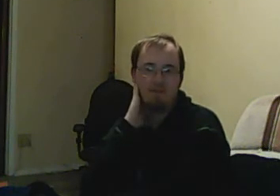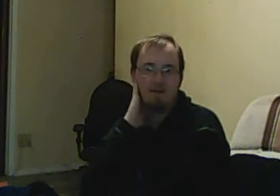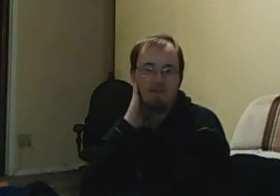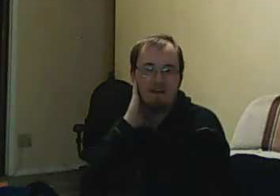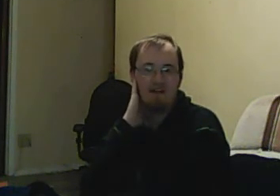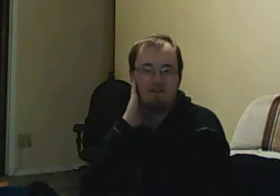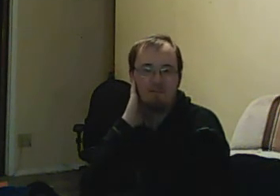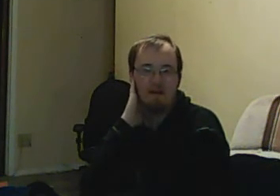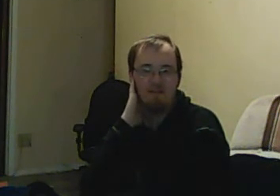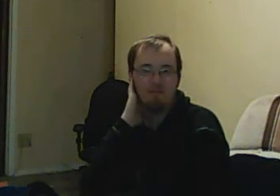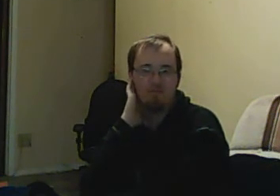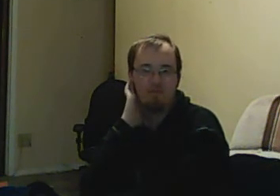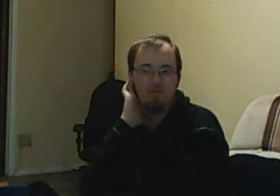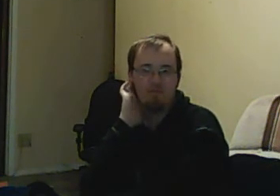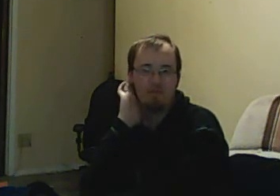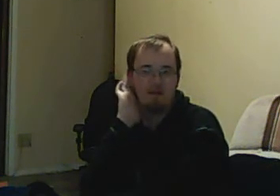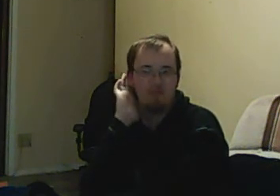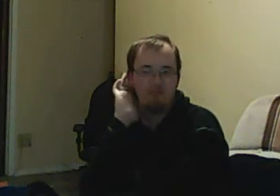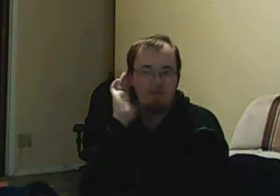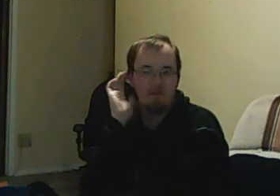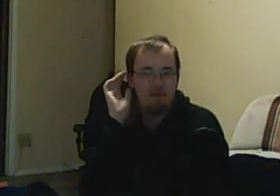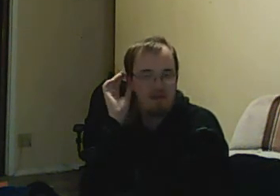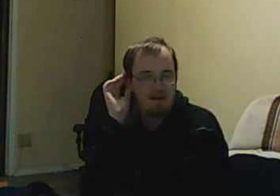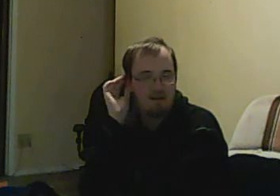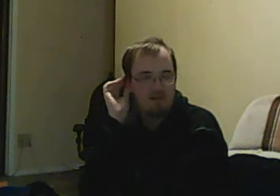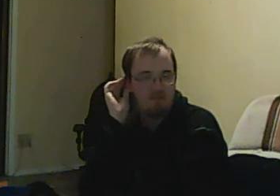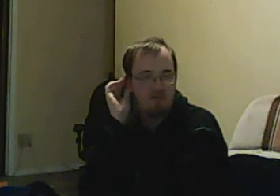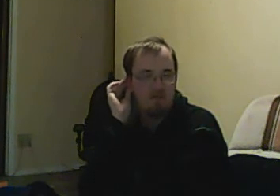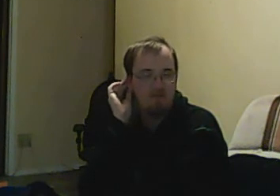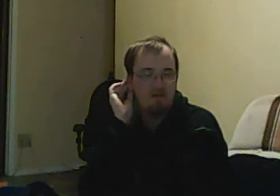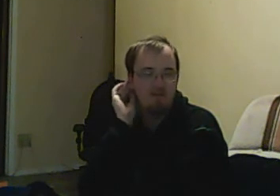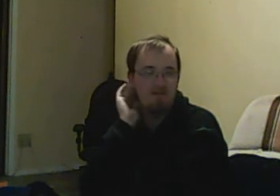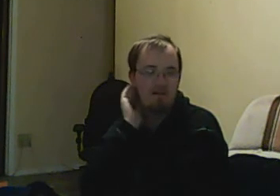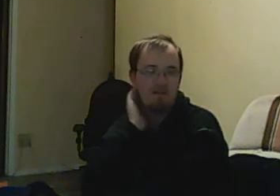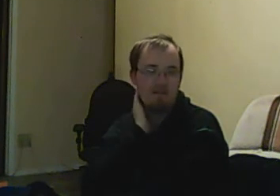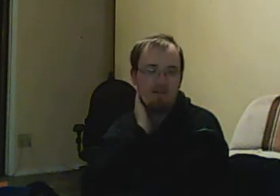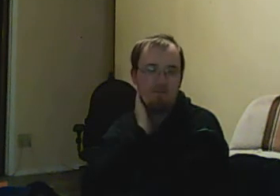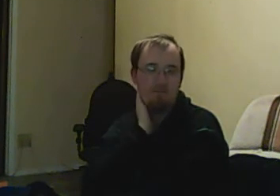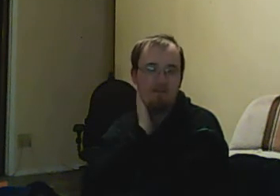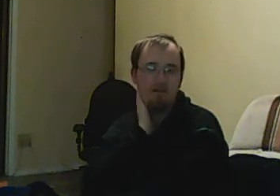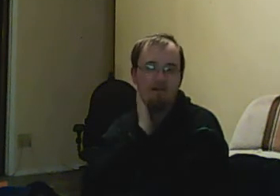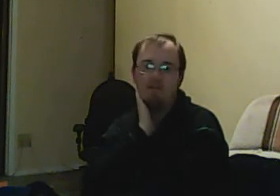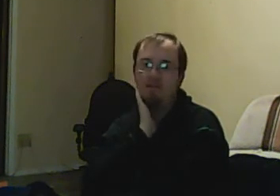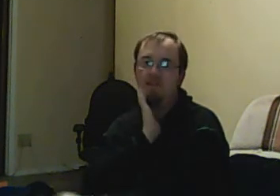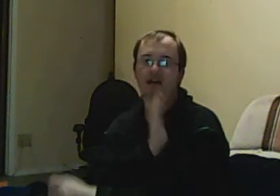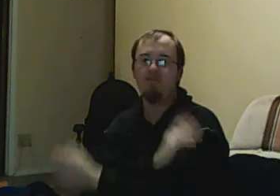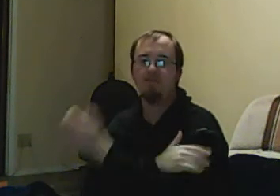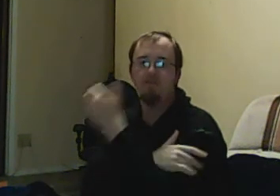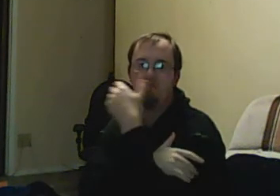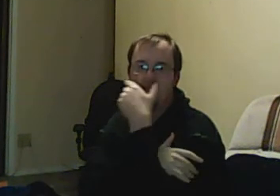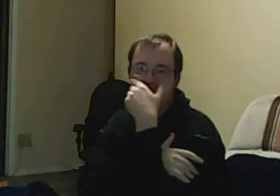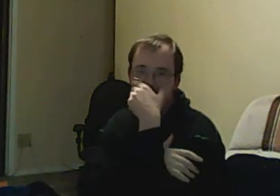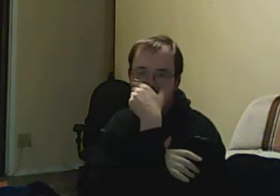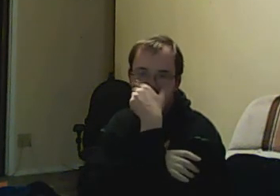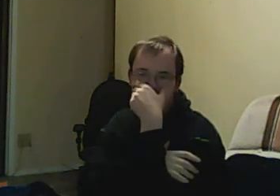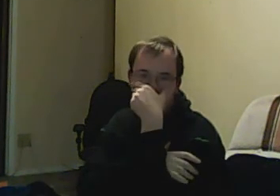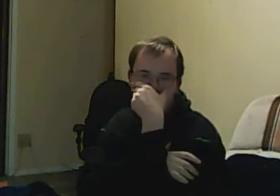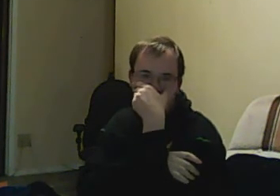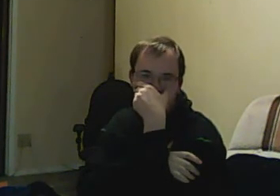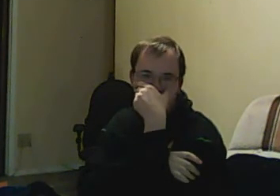You walked inside of your spot, the script was there, but it was upside down, and you couldn't turn it over until Linda said so. Something the cast used to do, which would make them laugh, they would